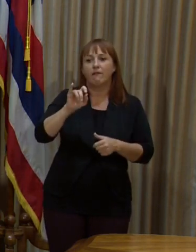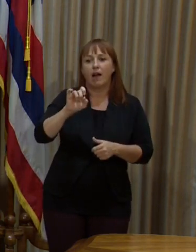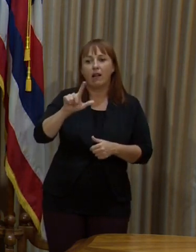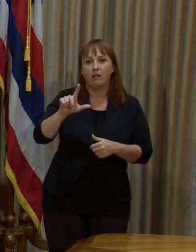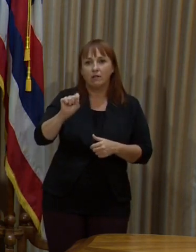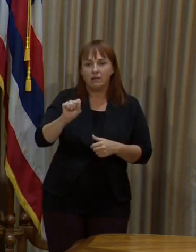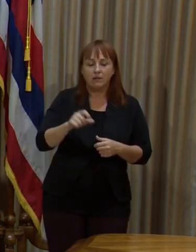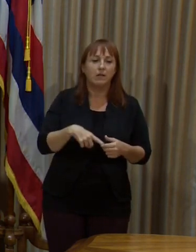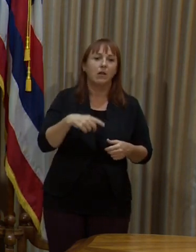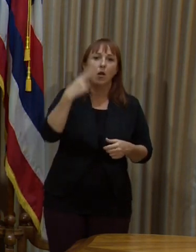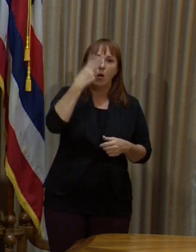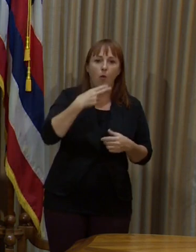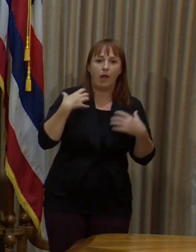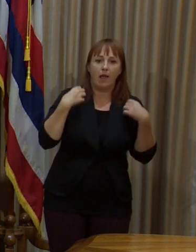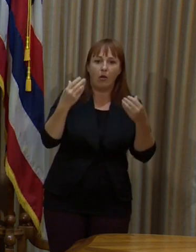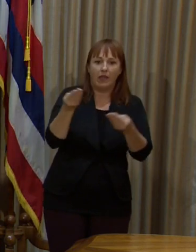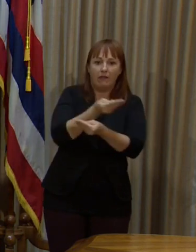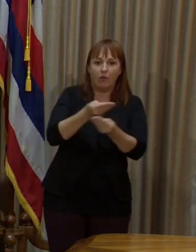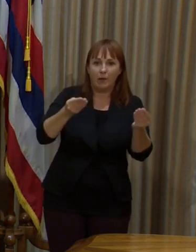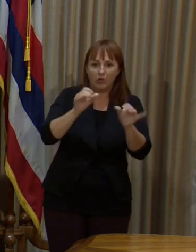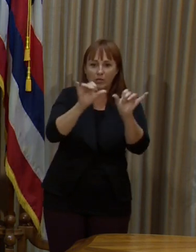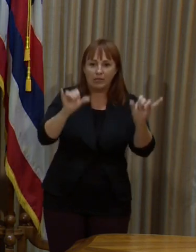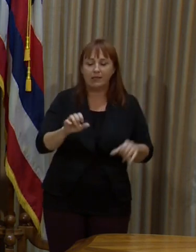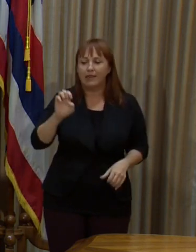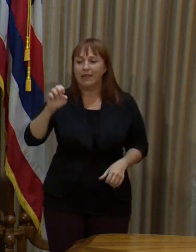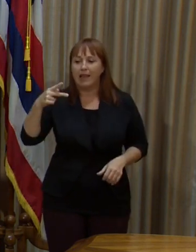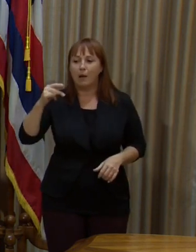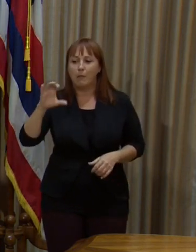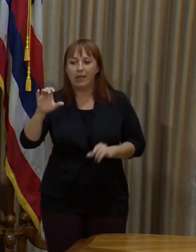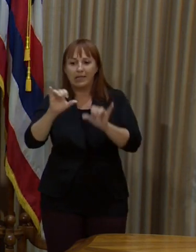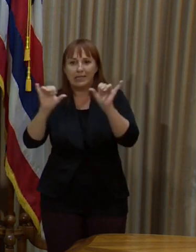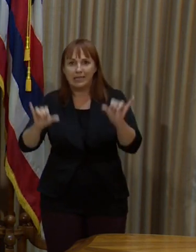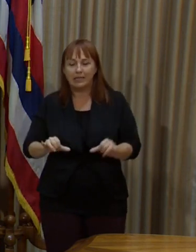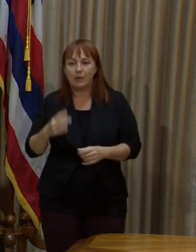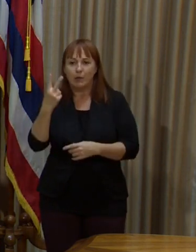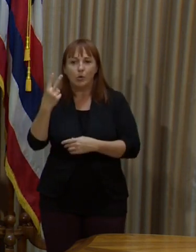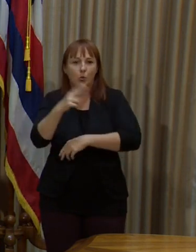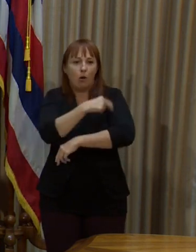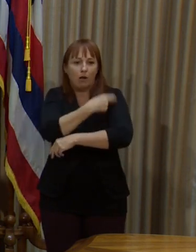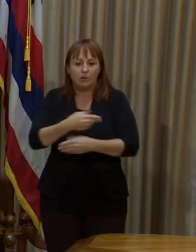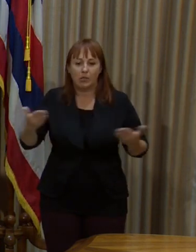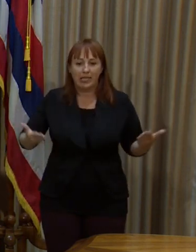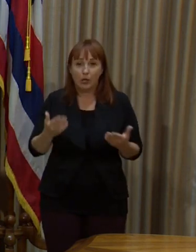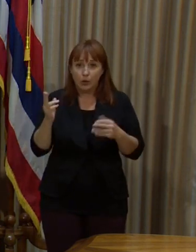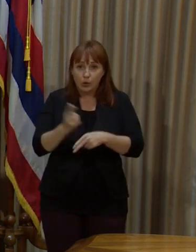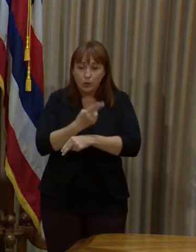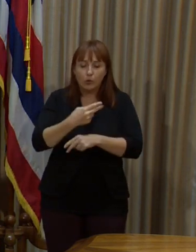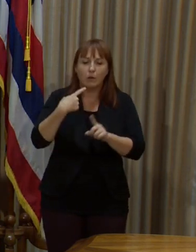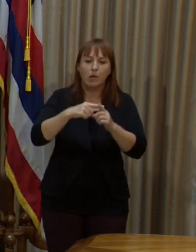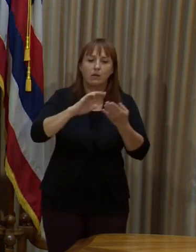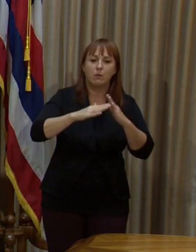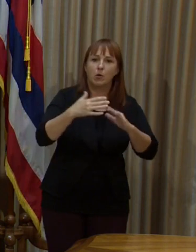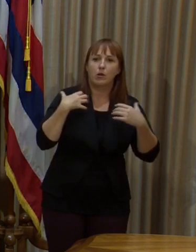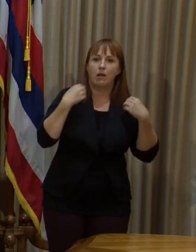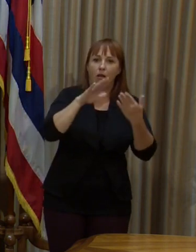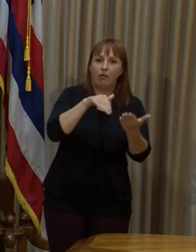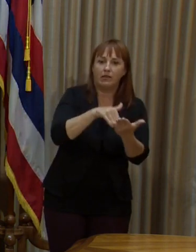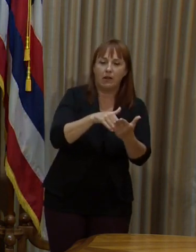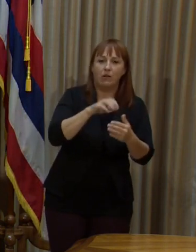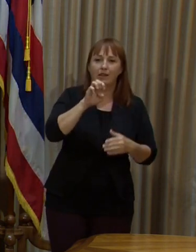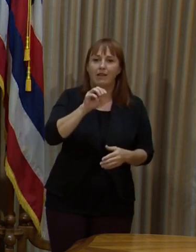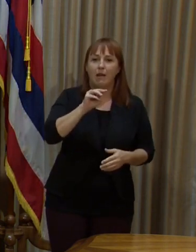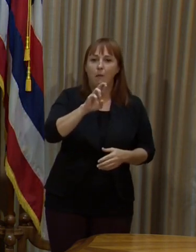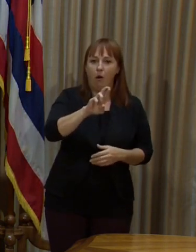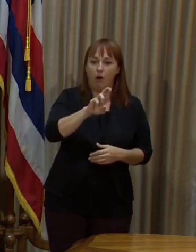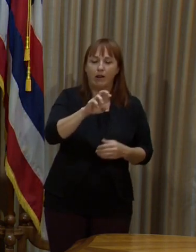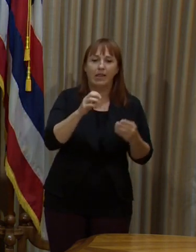Information Exchange where data goes in. There's the EPIC system that Queens and Hawaii Pacific Health use. And our community health centers are all involved with their EMRs